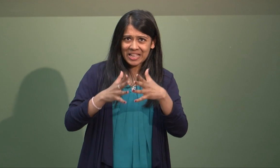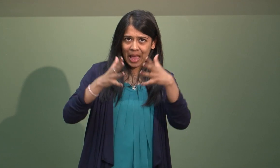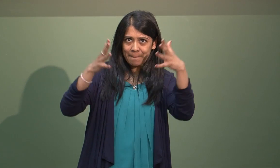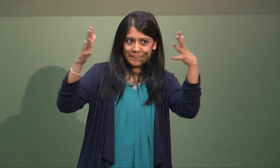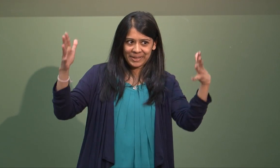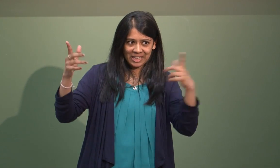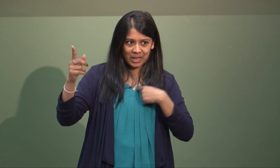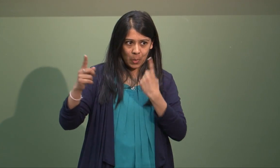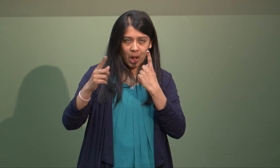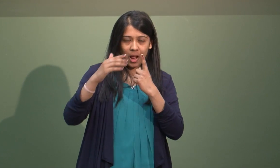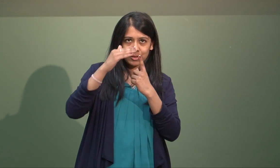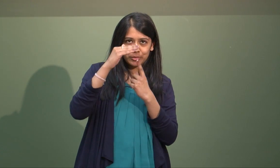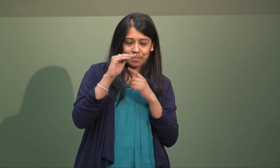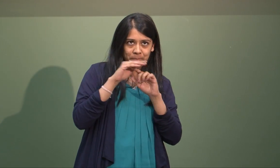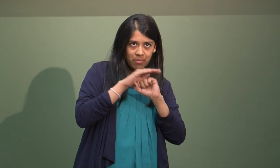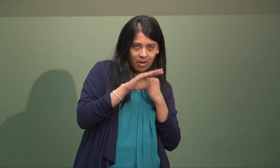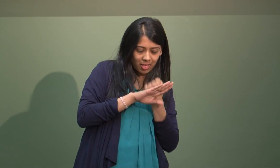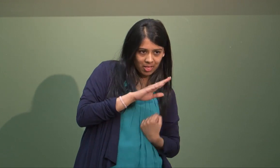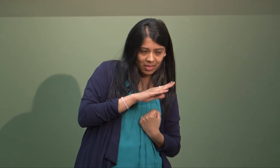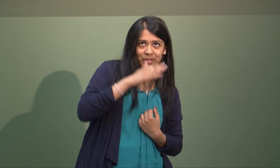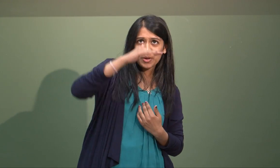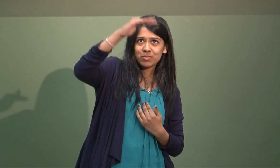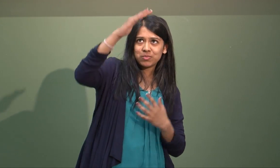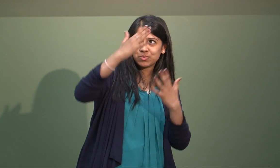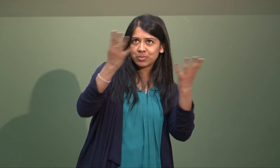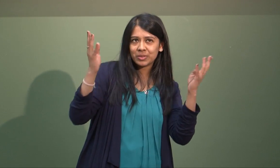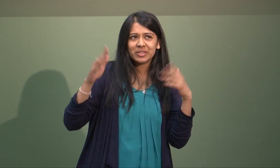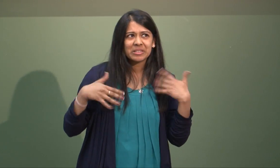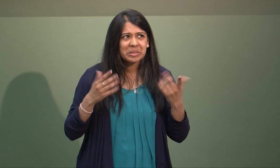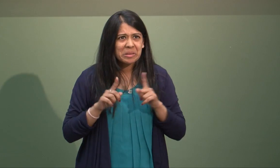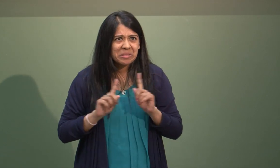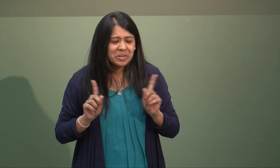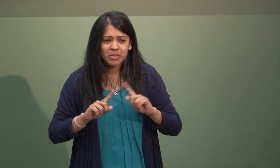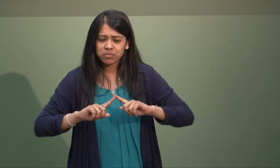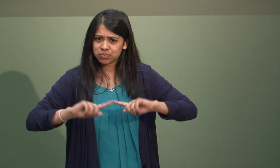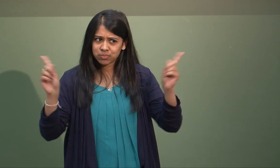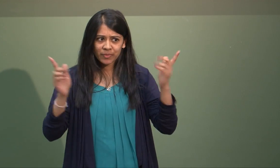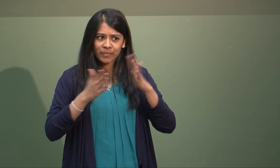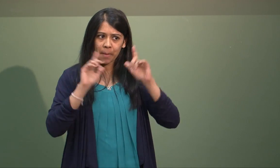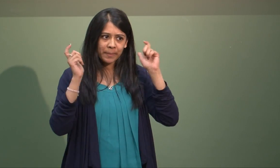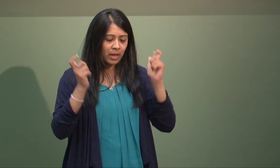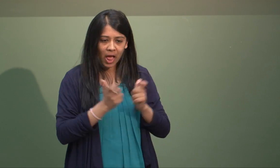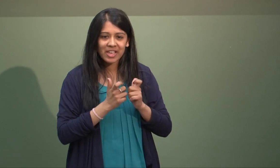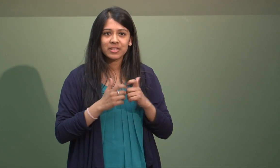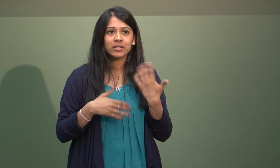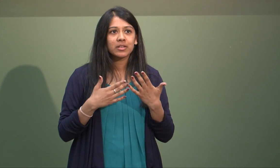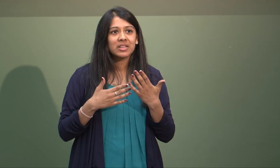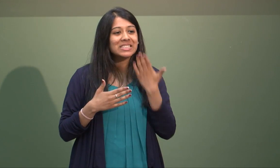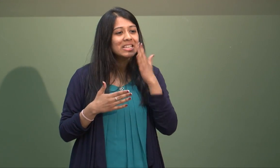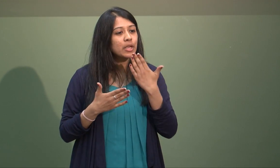university experience, I felt I grew so much from, you know, firstly arriving